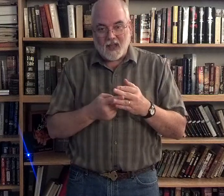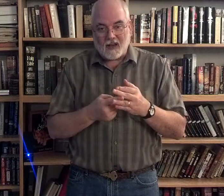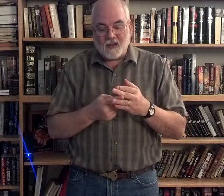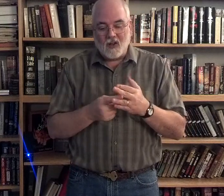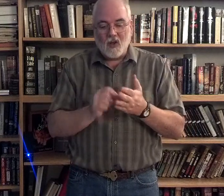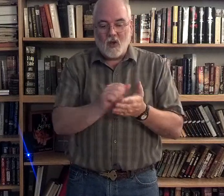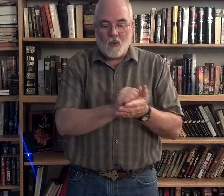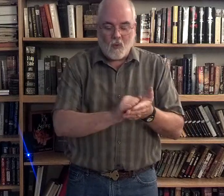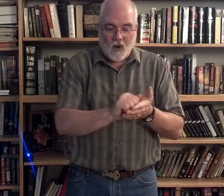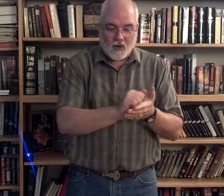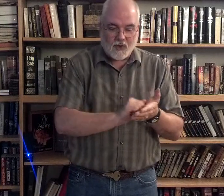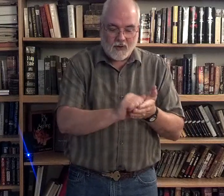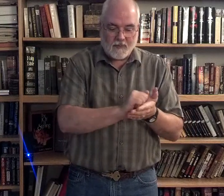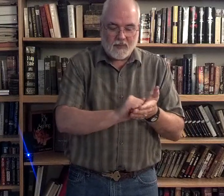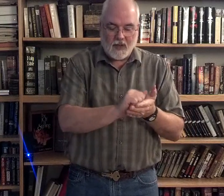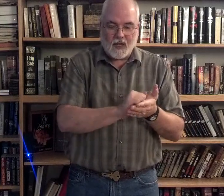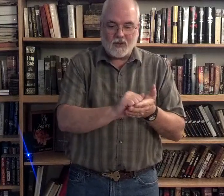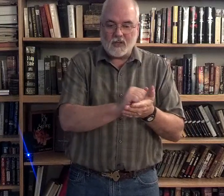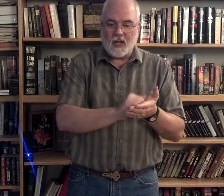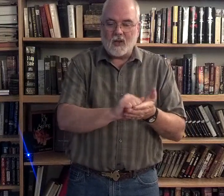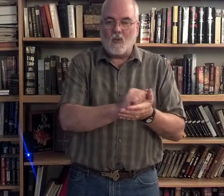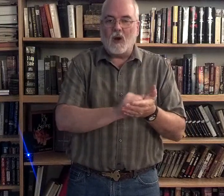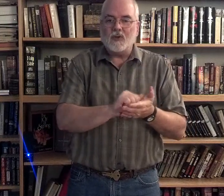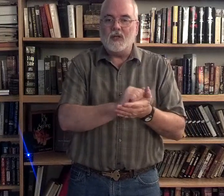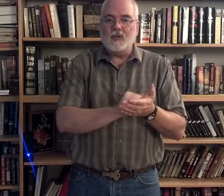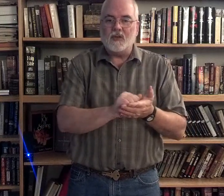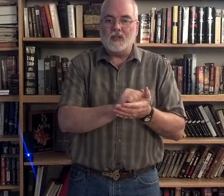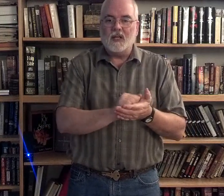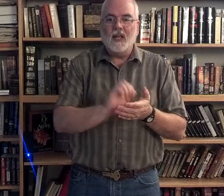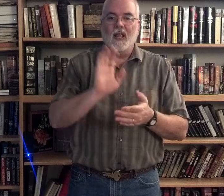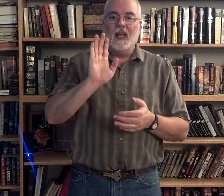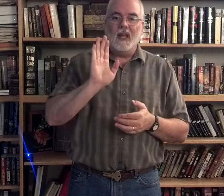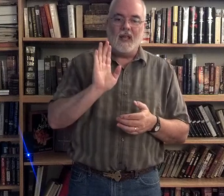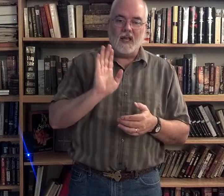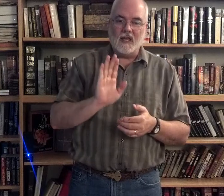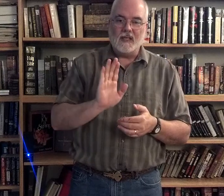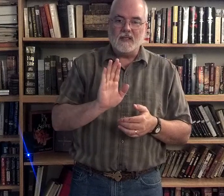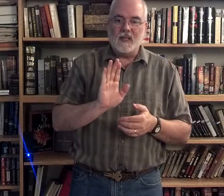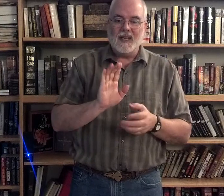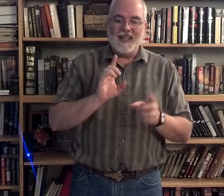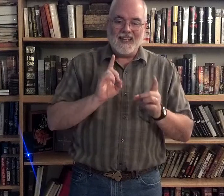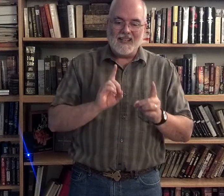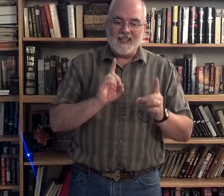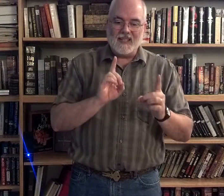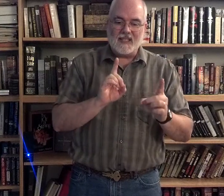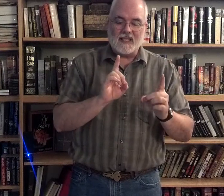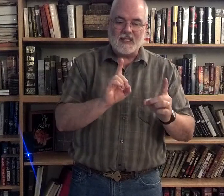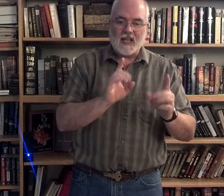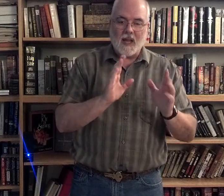washing, and it's just like you're washing dishes, his disciples.